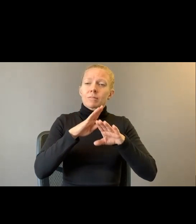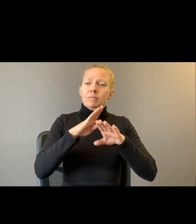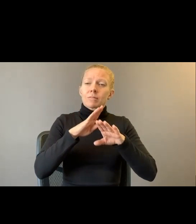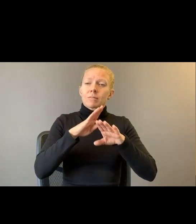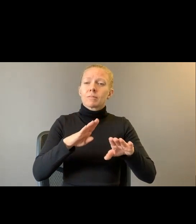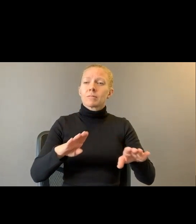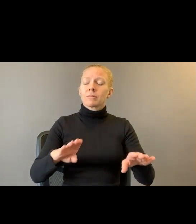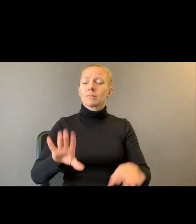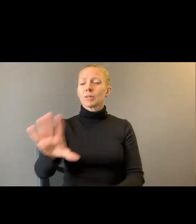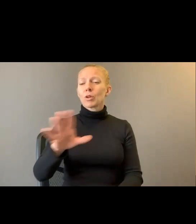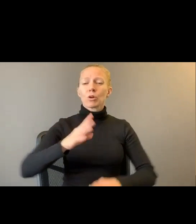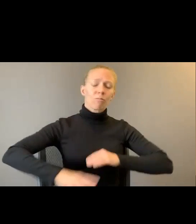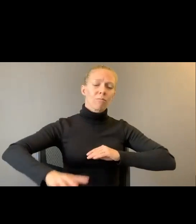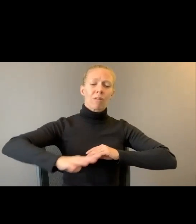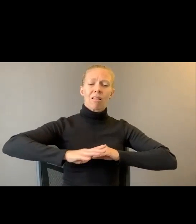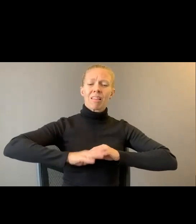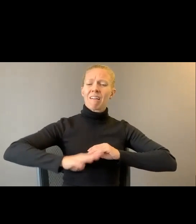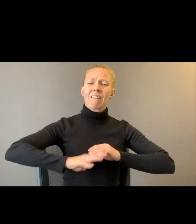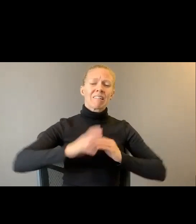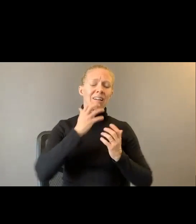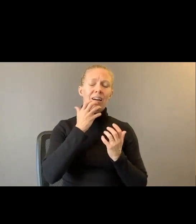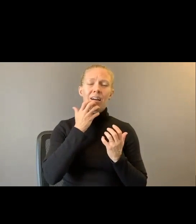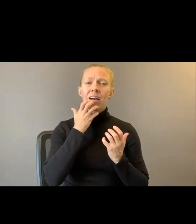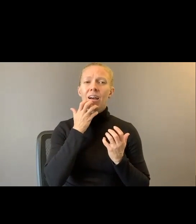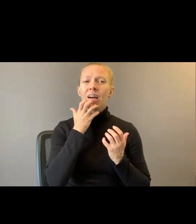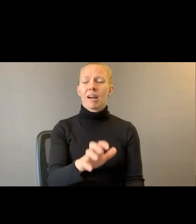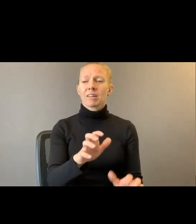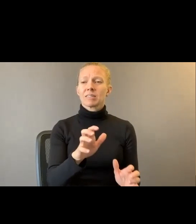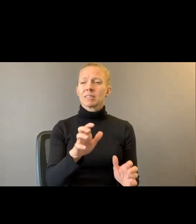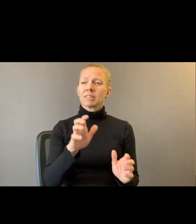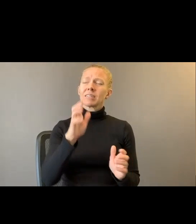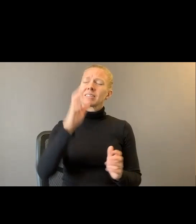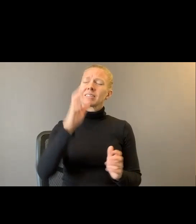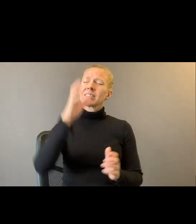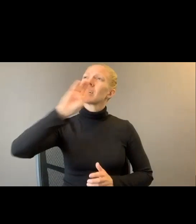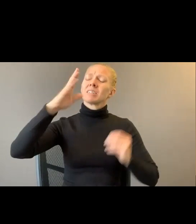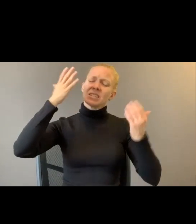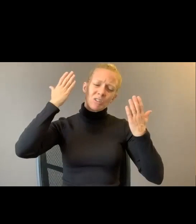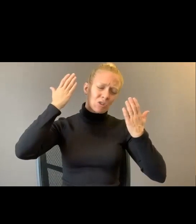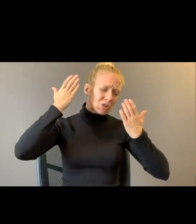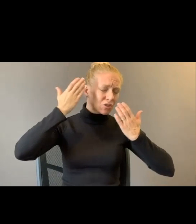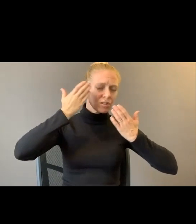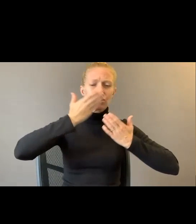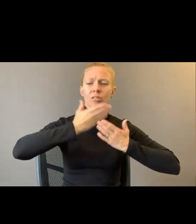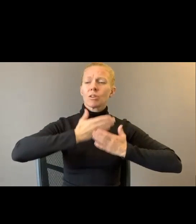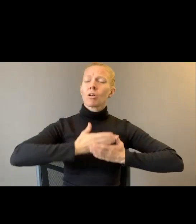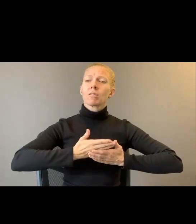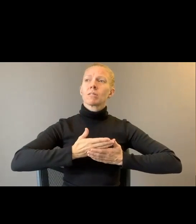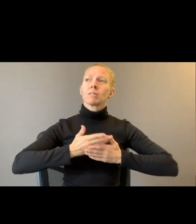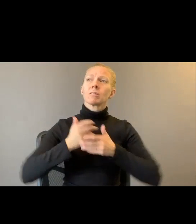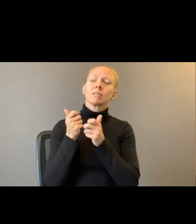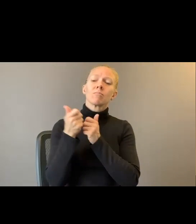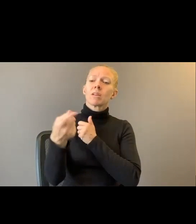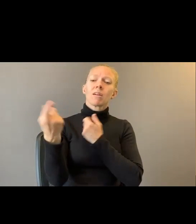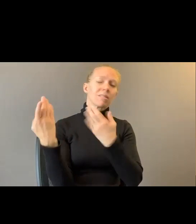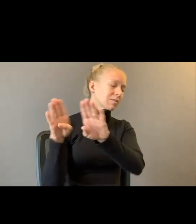hot in God. The dark, dark beyond the closed door that